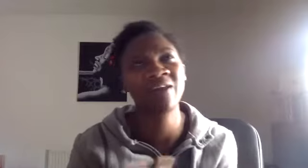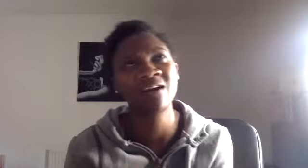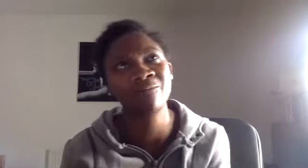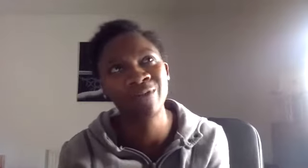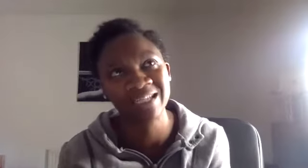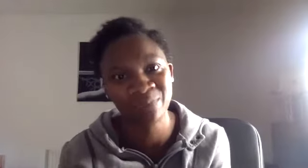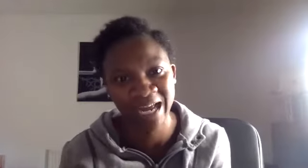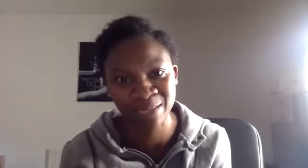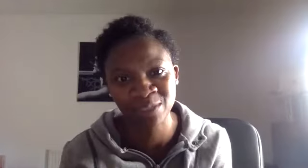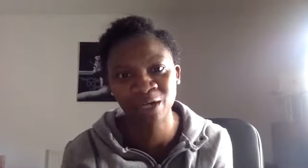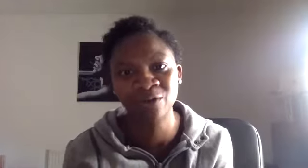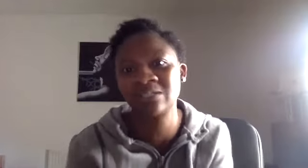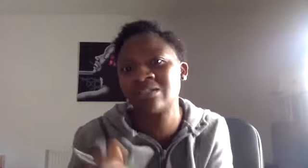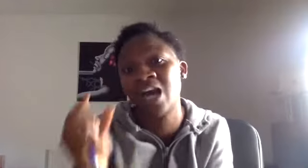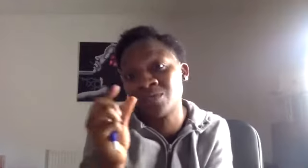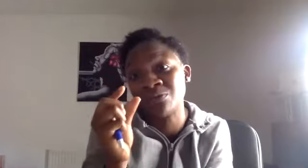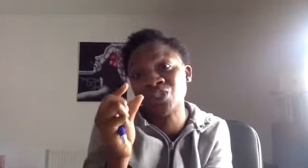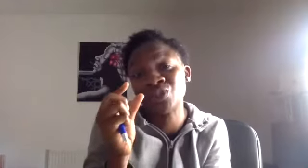they can't fully explain themselves, time's only short.